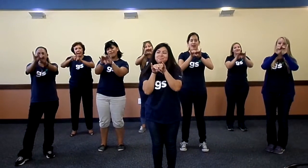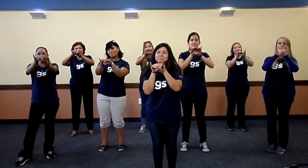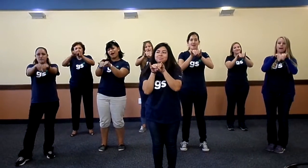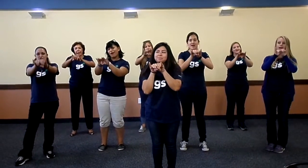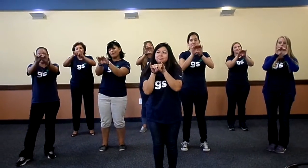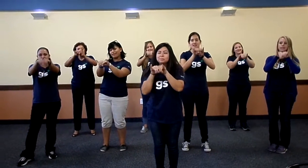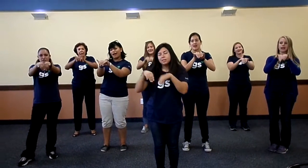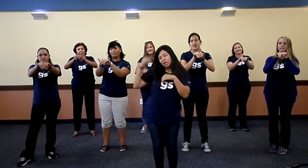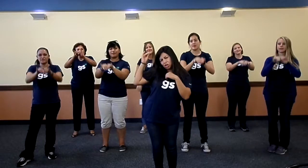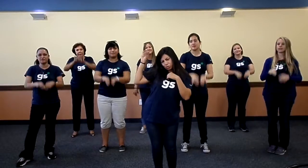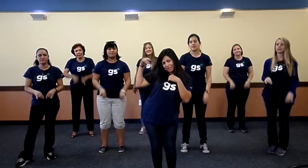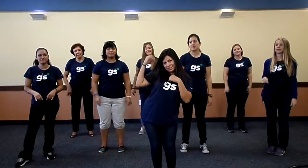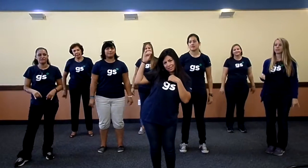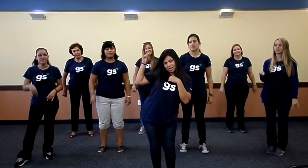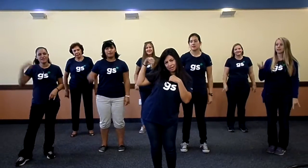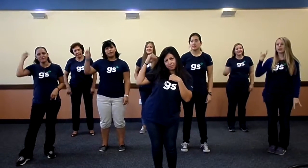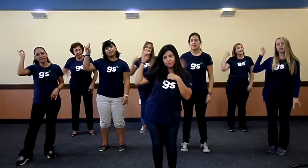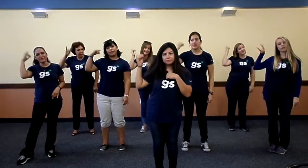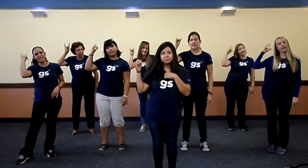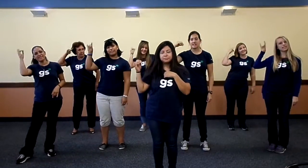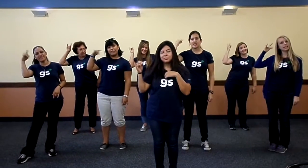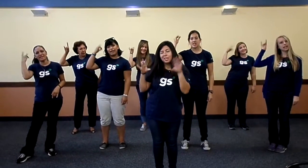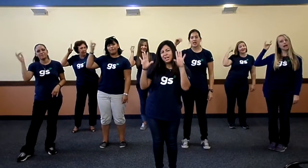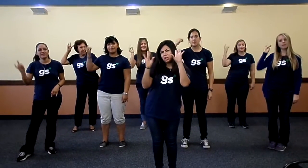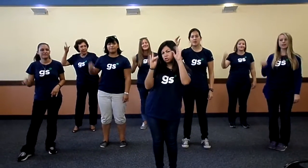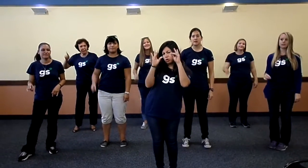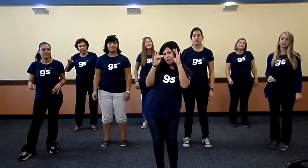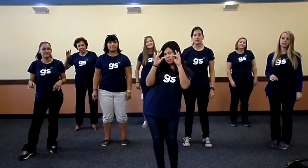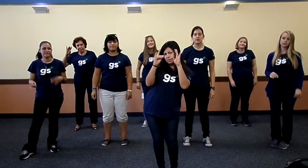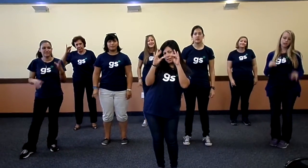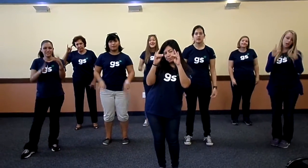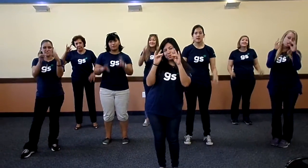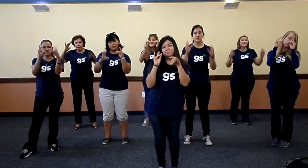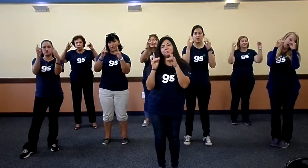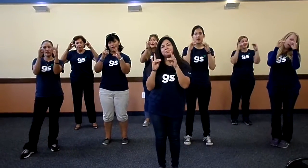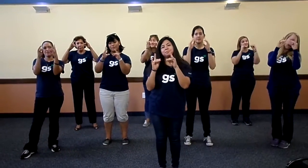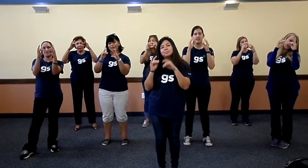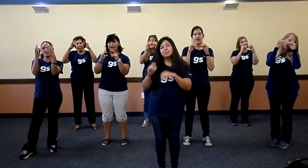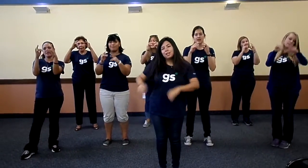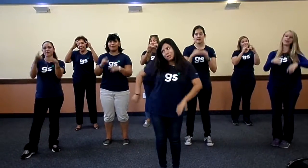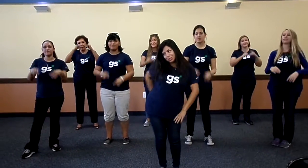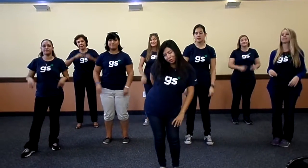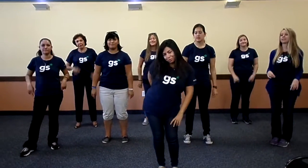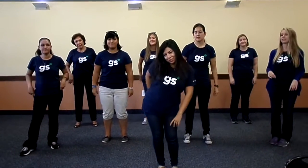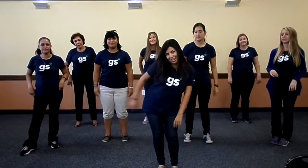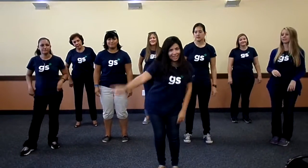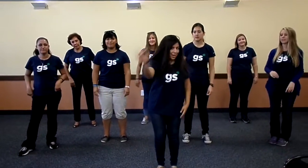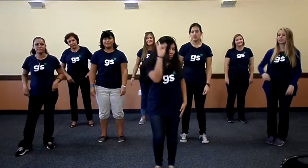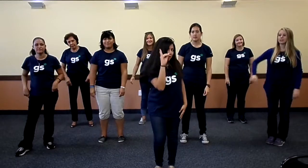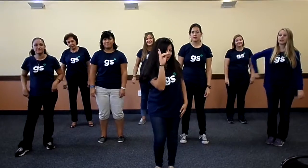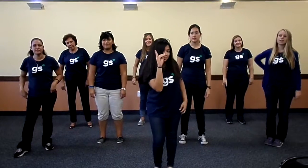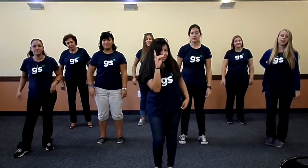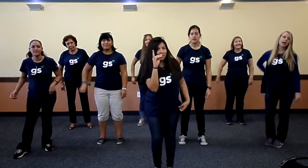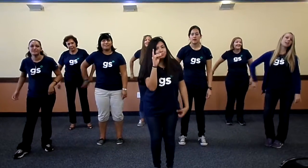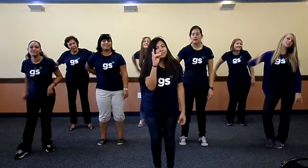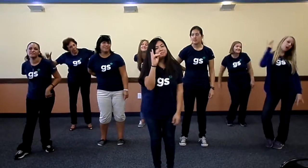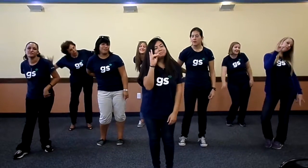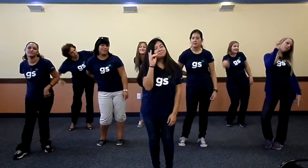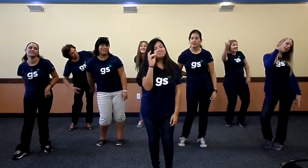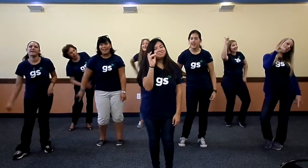Mama Llama Crazy Llama, crazy Llama Drama Llama, drama Llama Don't forget Obama Llama Don't forget